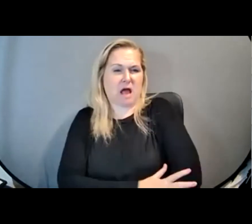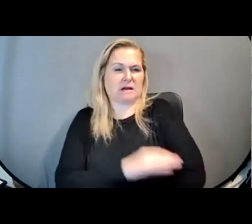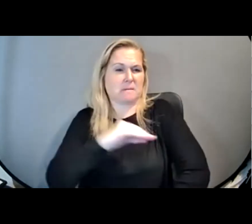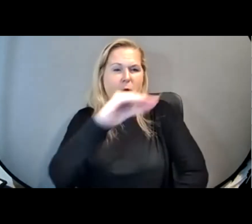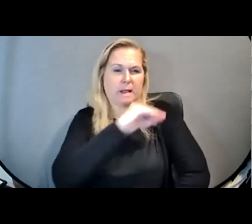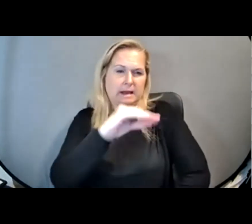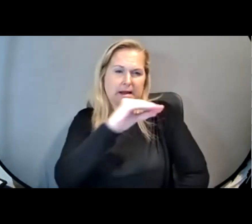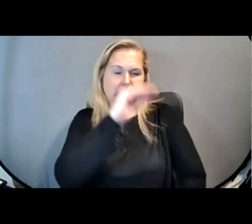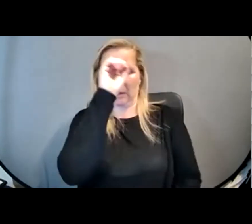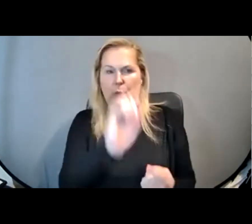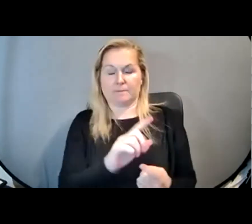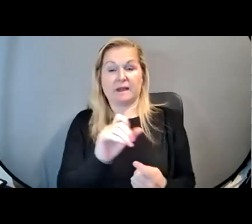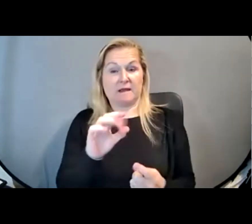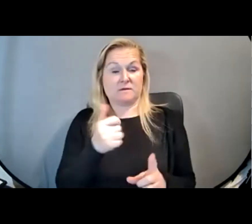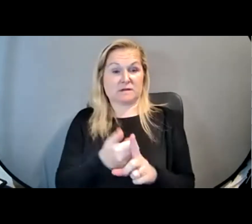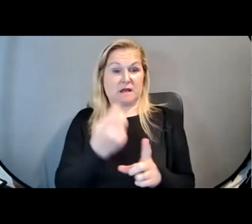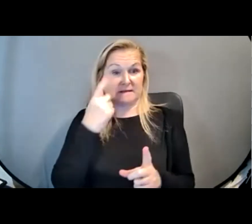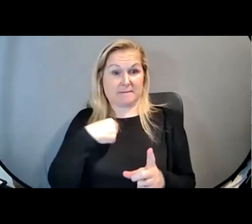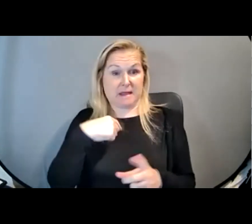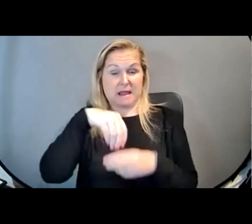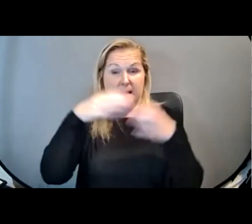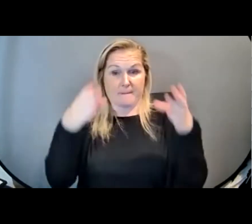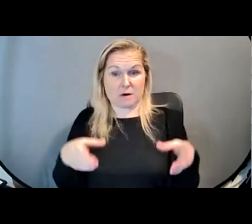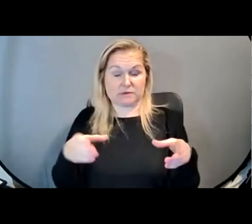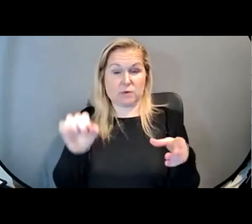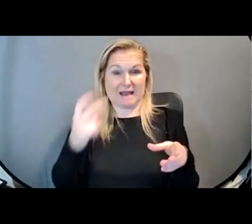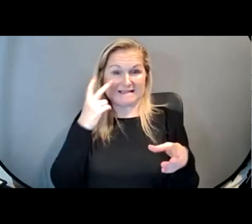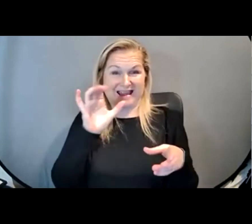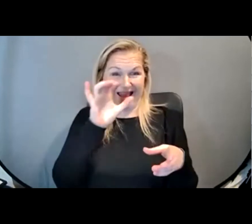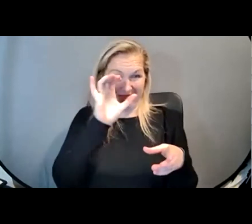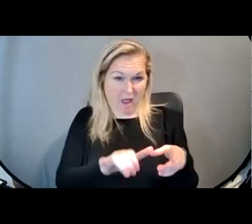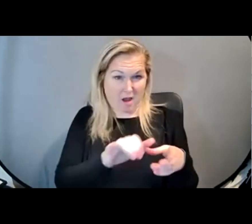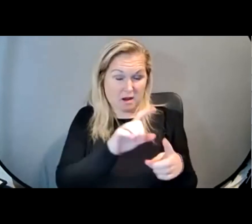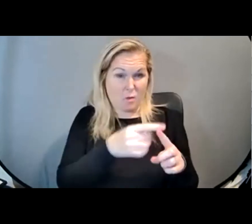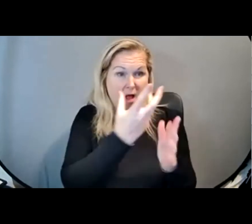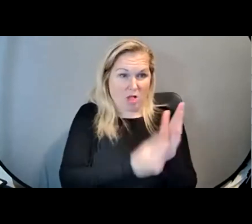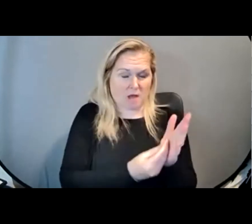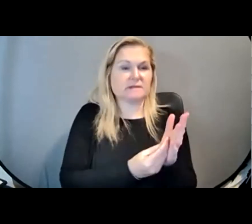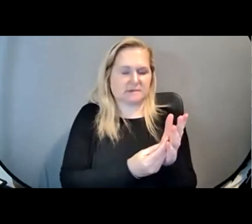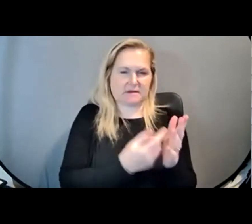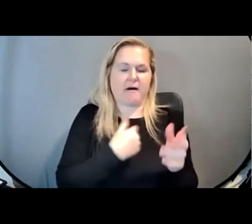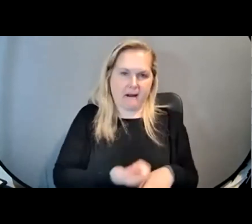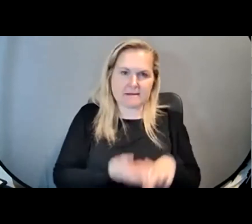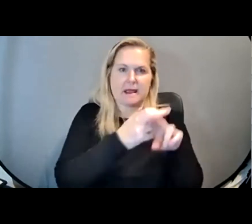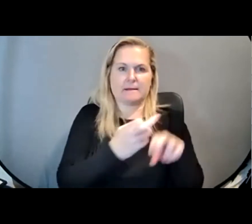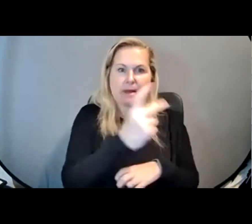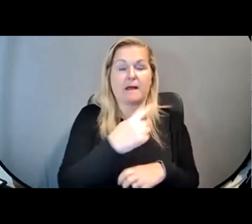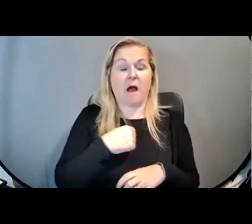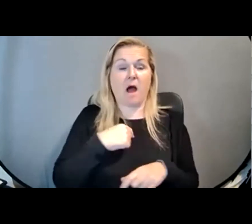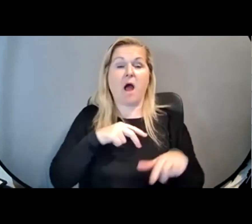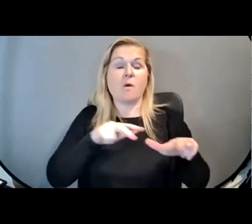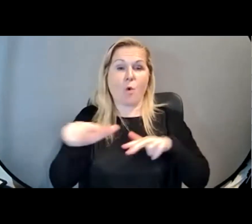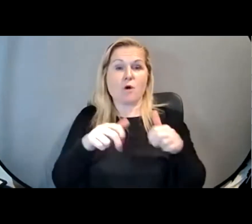And if you were to see me in person, you would see I've gained a lot of fat back. I do still walk with a pretty significant limp,